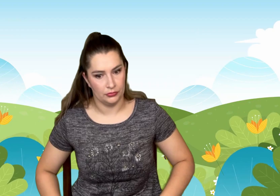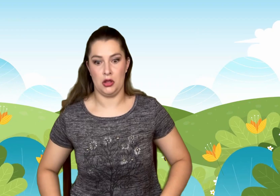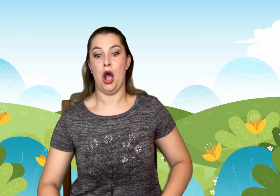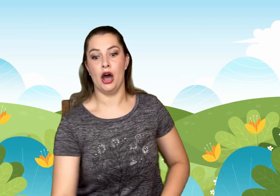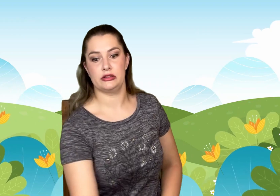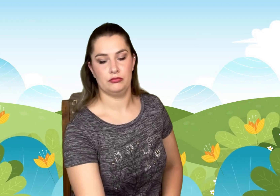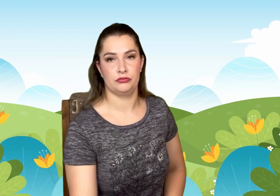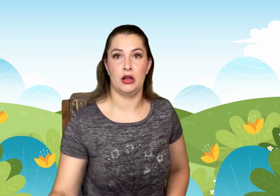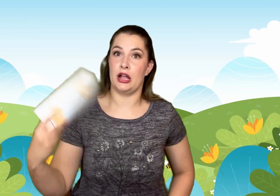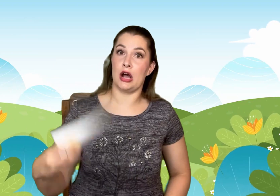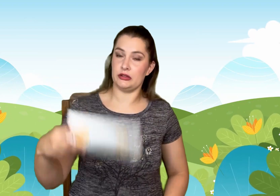I'll see It's hot!